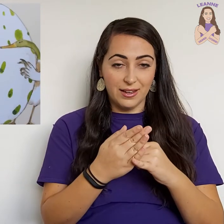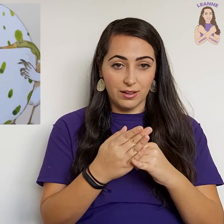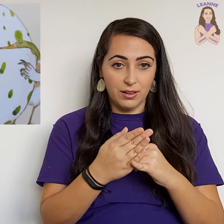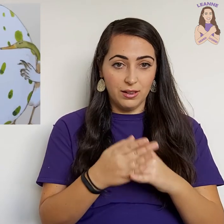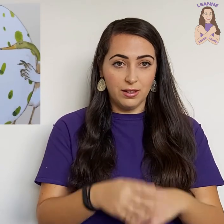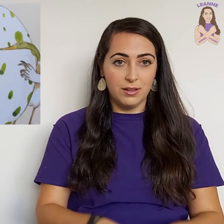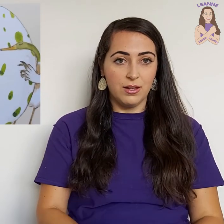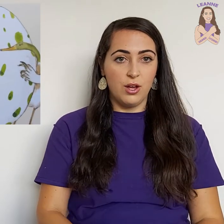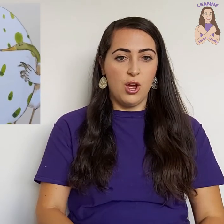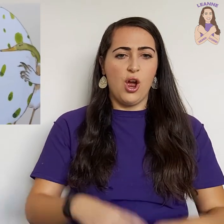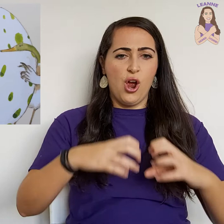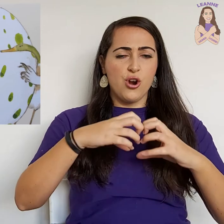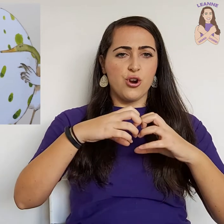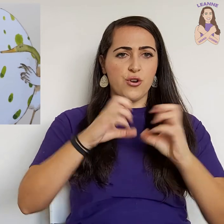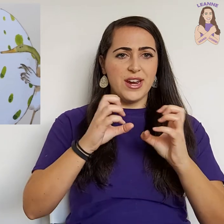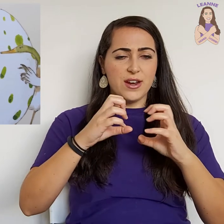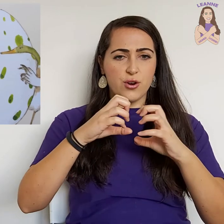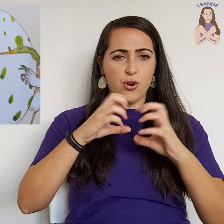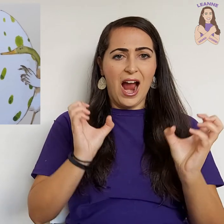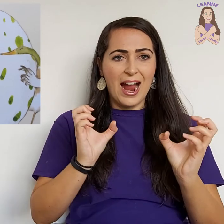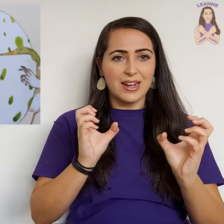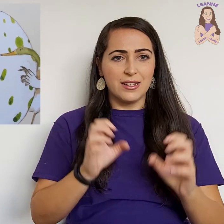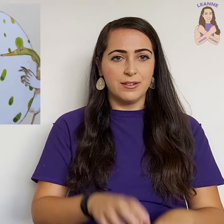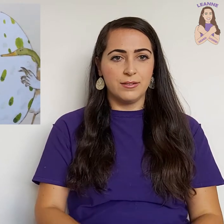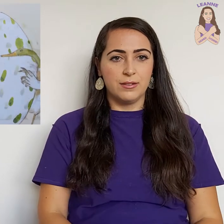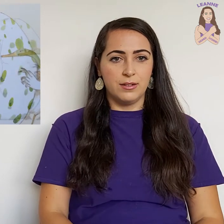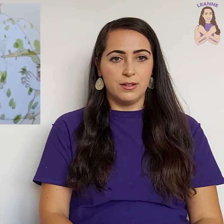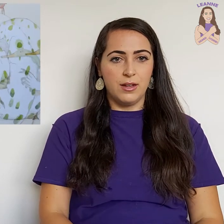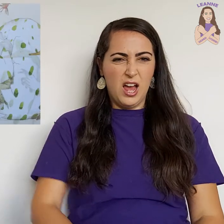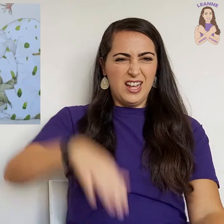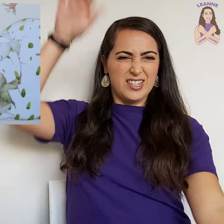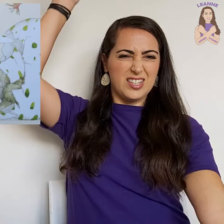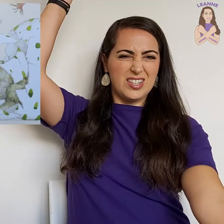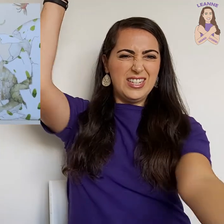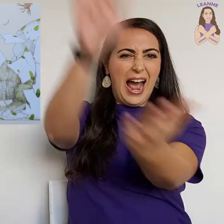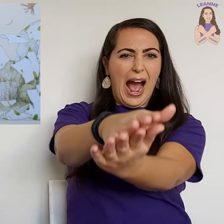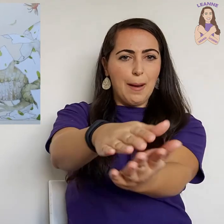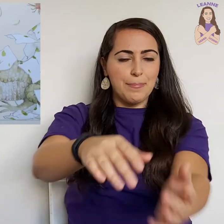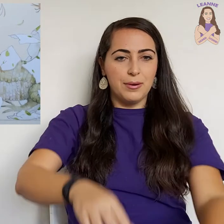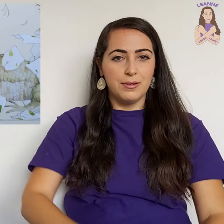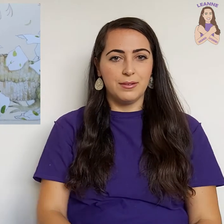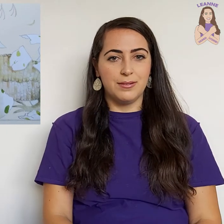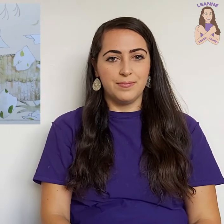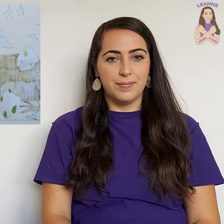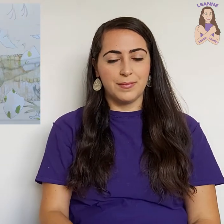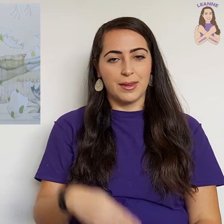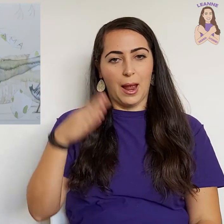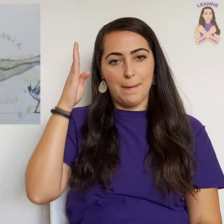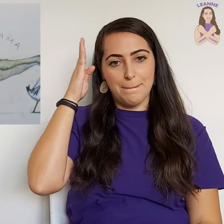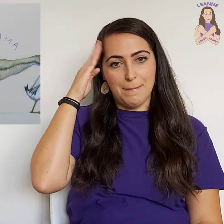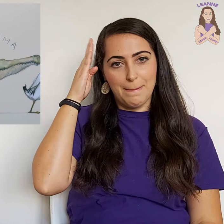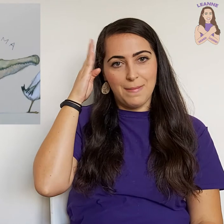until creak, crack, snap. Mama.